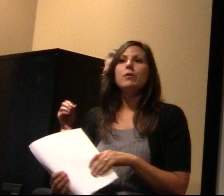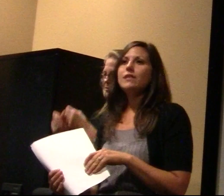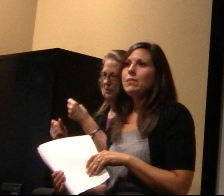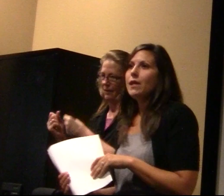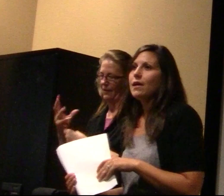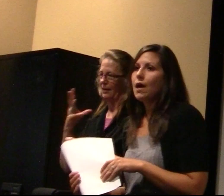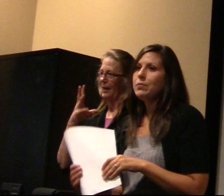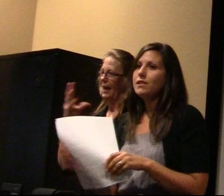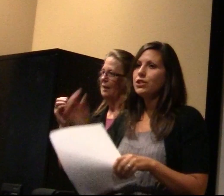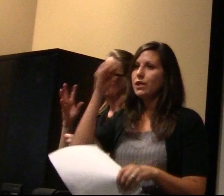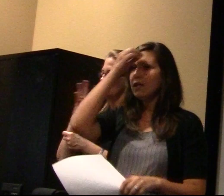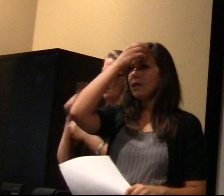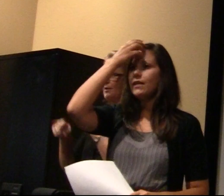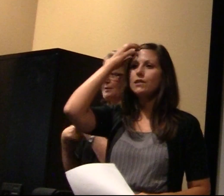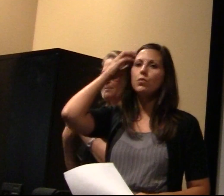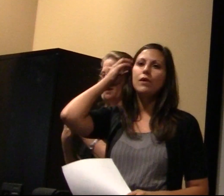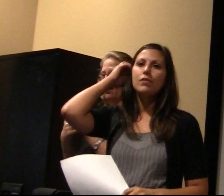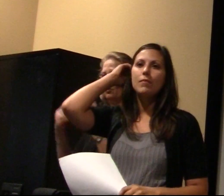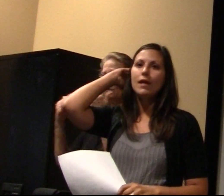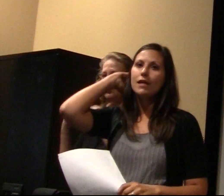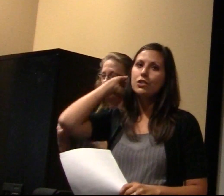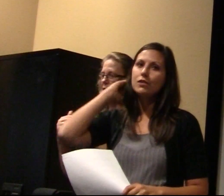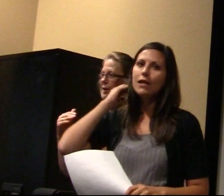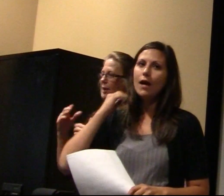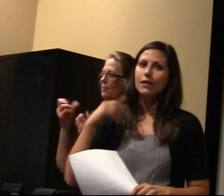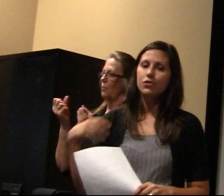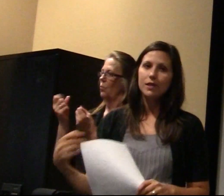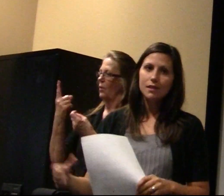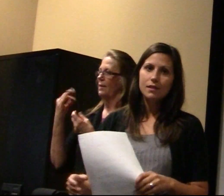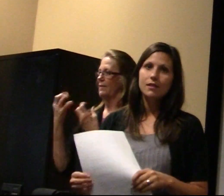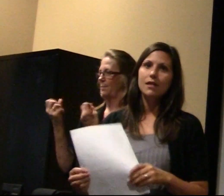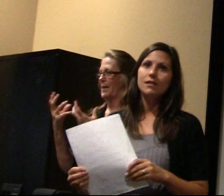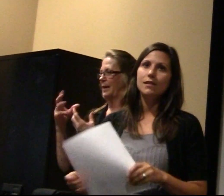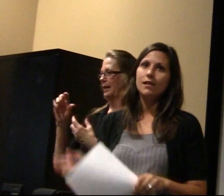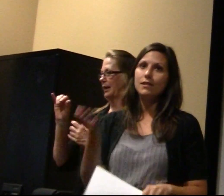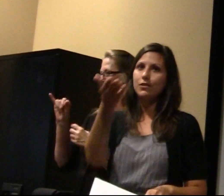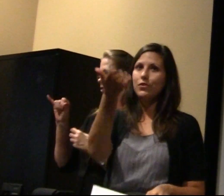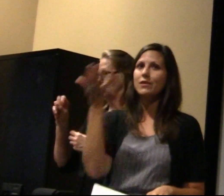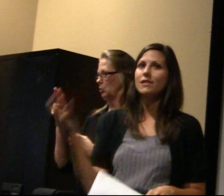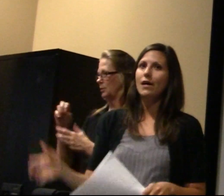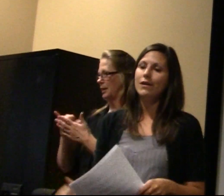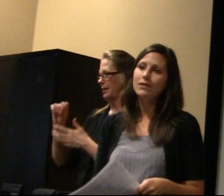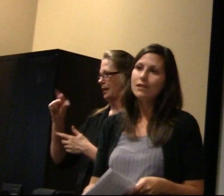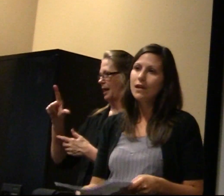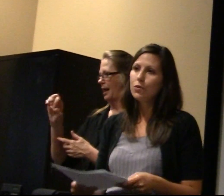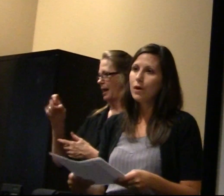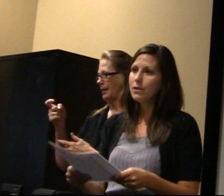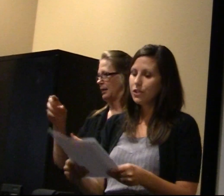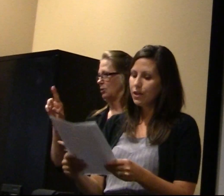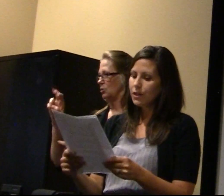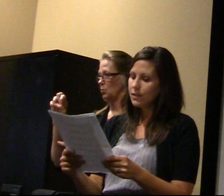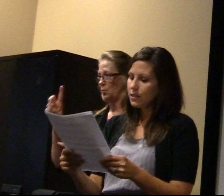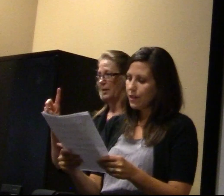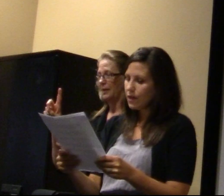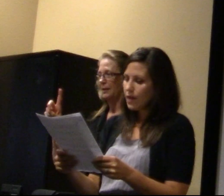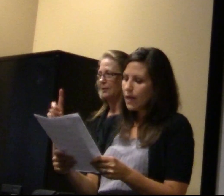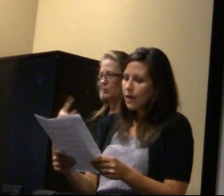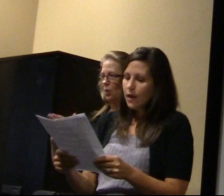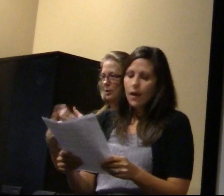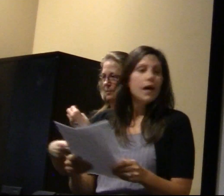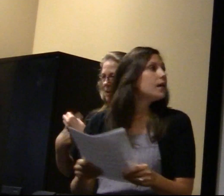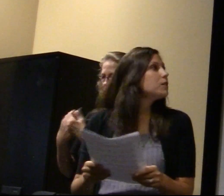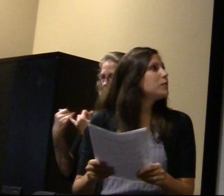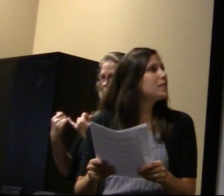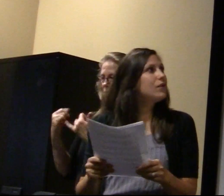Undergraduate multimedia composition is one of the many issues that Alex Reid discusses in his interview with Scott Nelson that we'll publish in Currents this year.